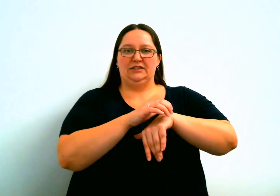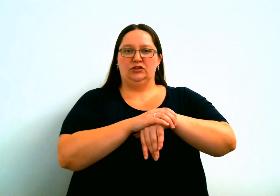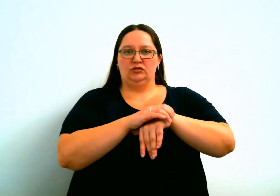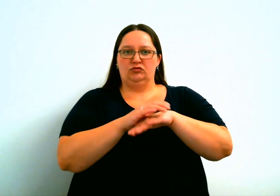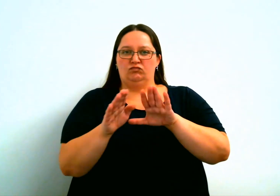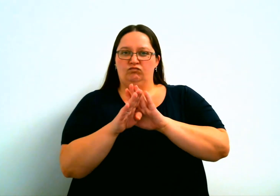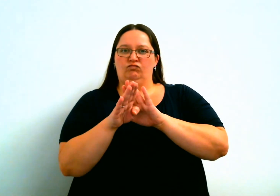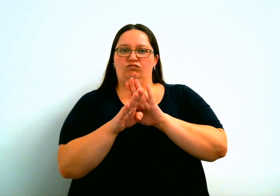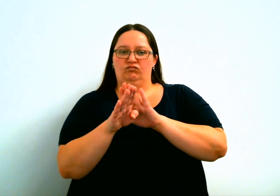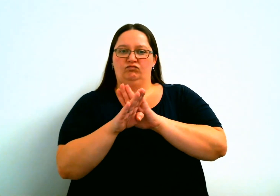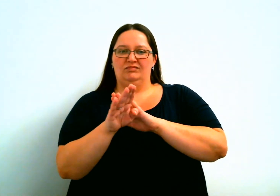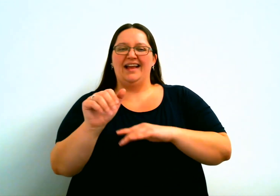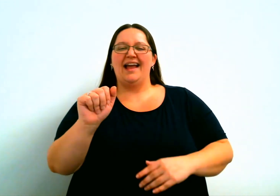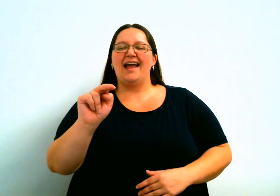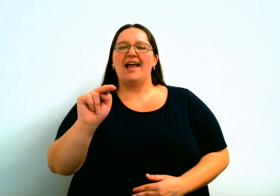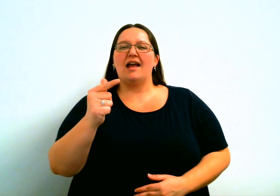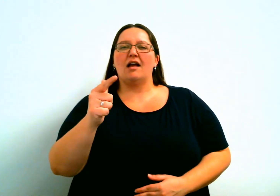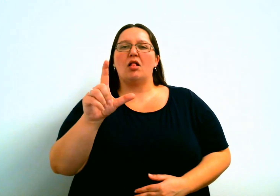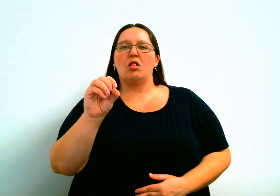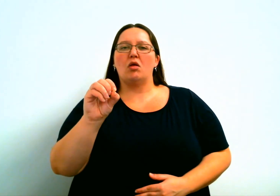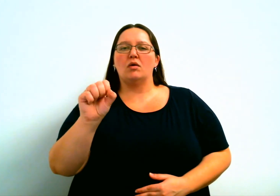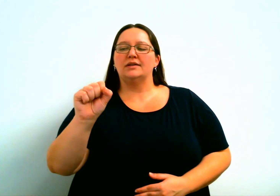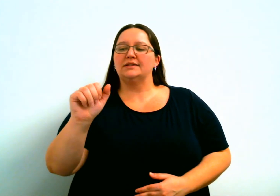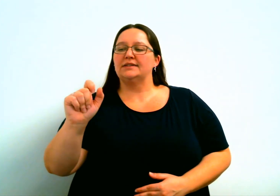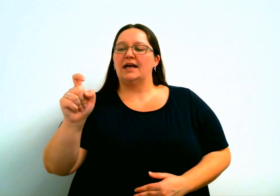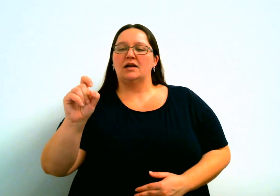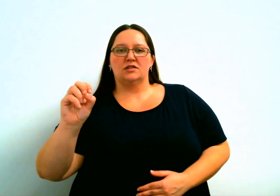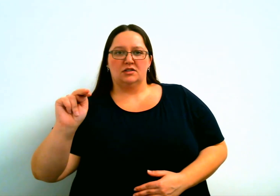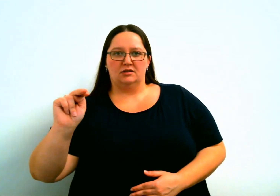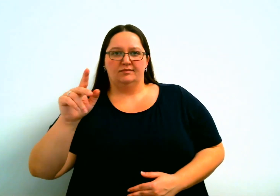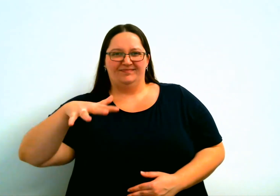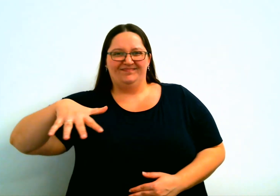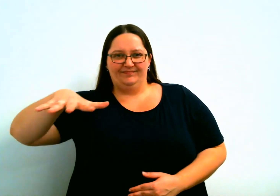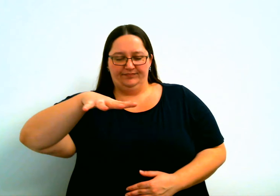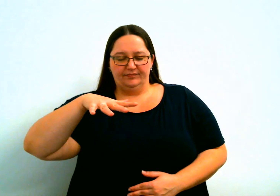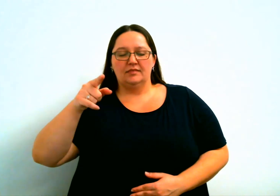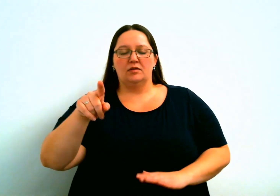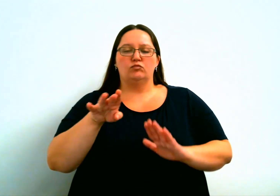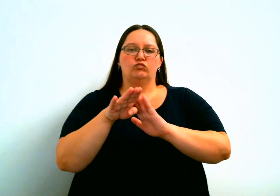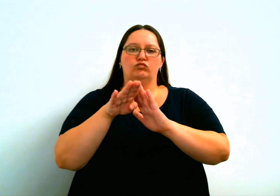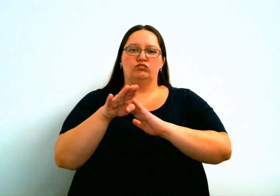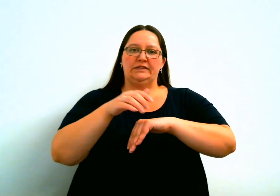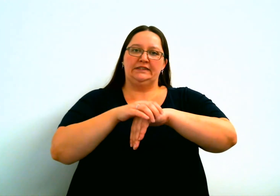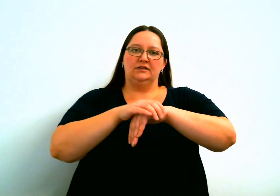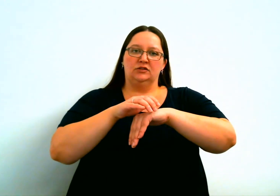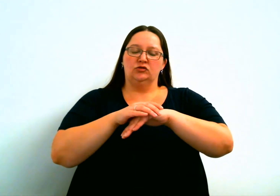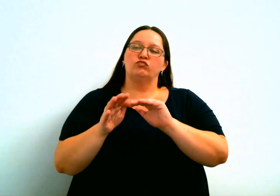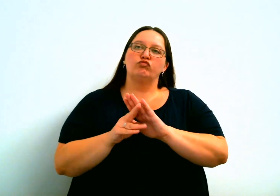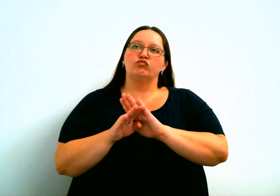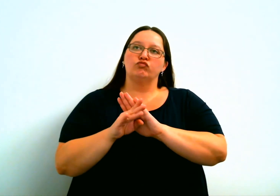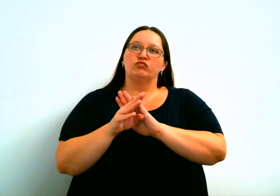English speakers, as English developed through the Anglo-Saxon area,